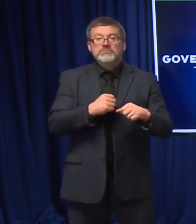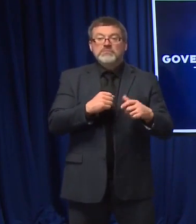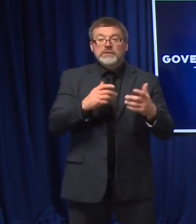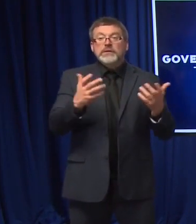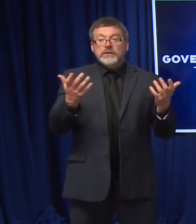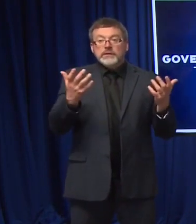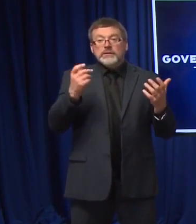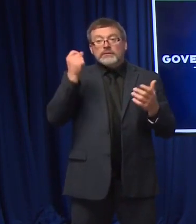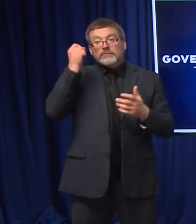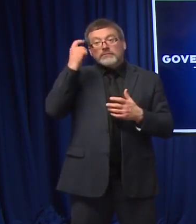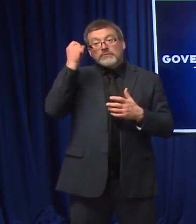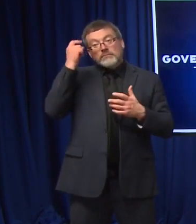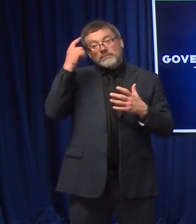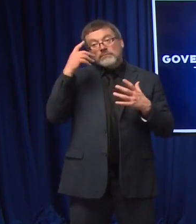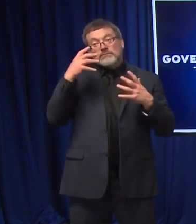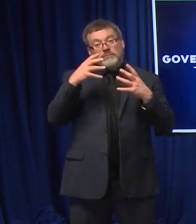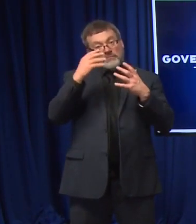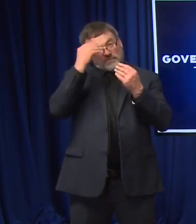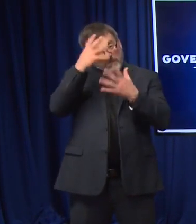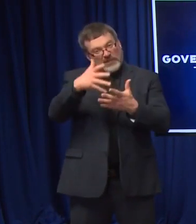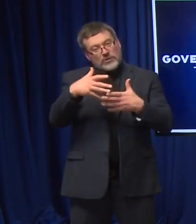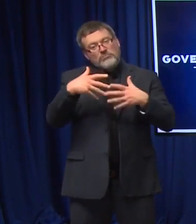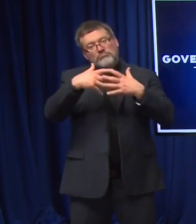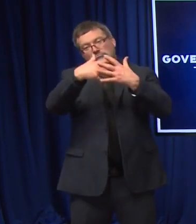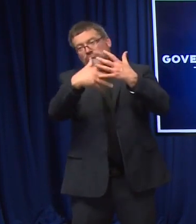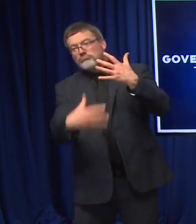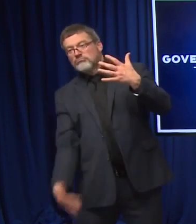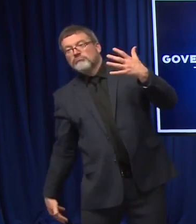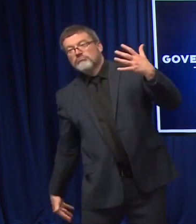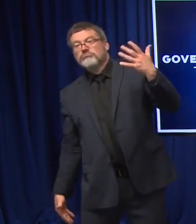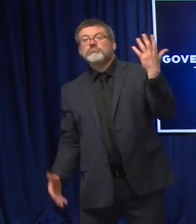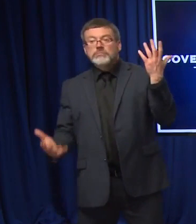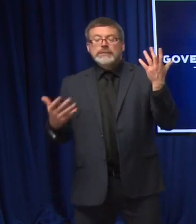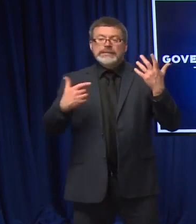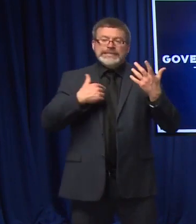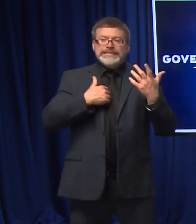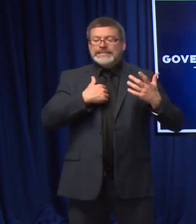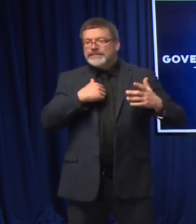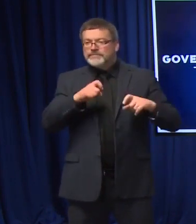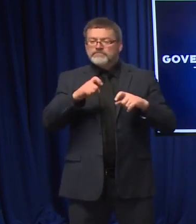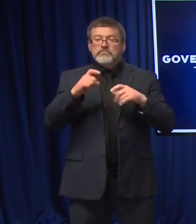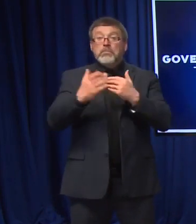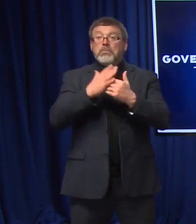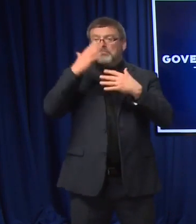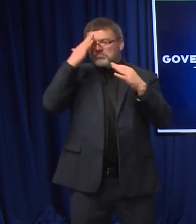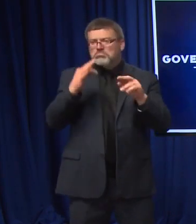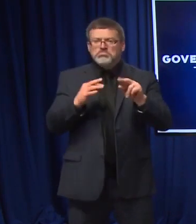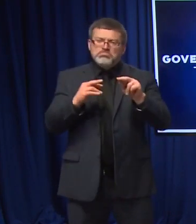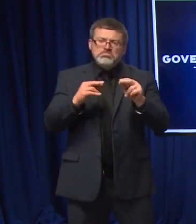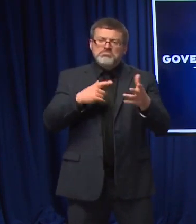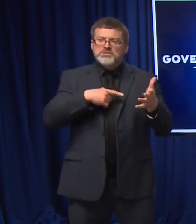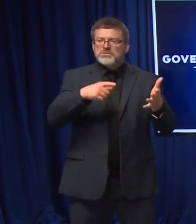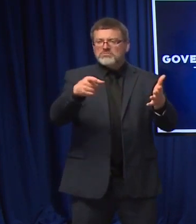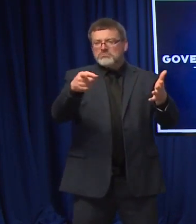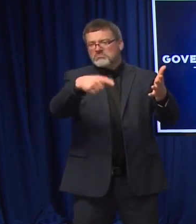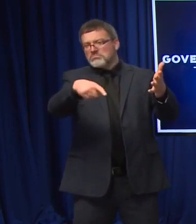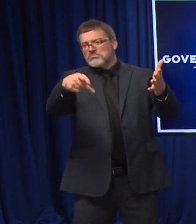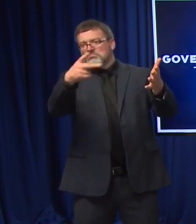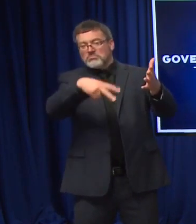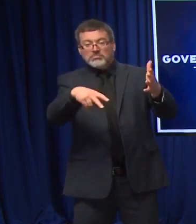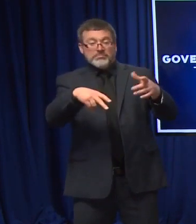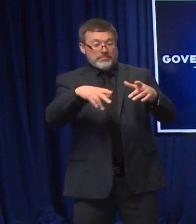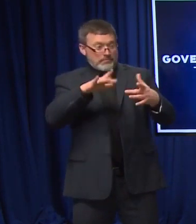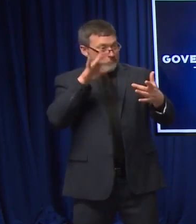kind of digest out of that order that they came out with. I think there's a couple weeks for the utility companies and other folks to respond.